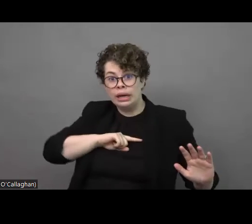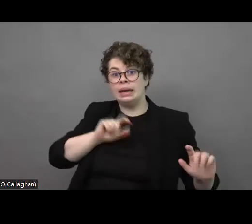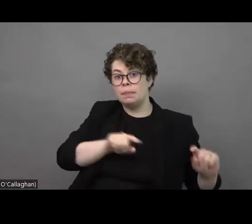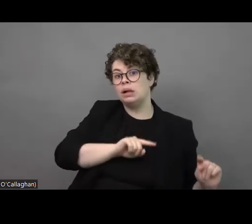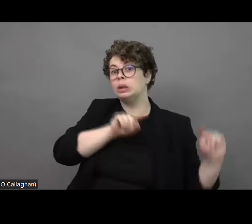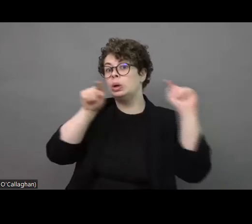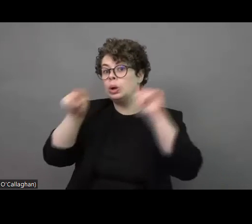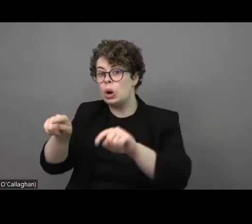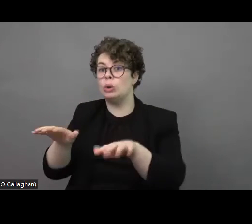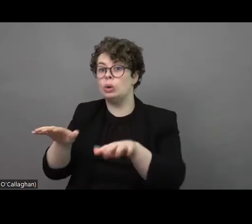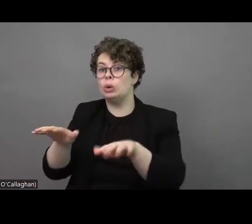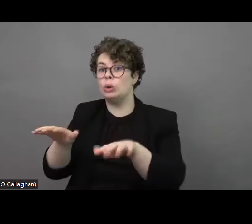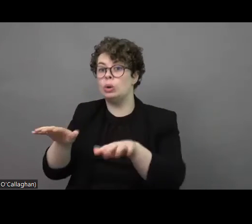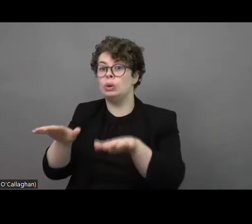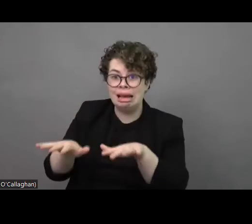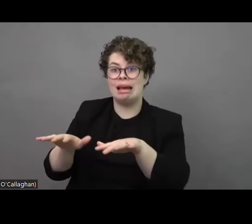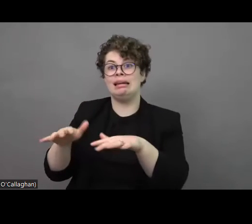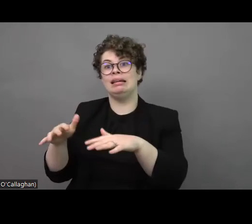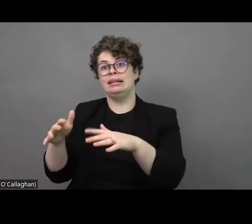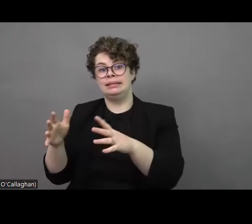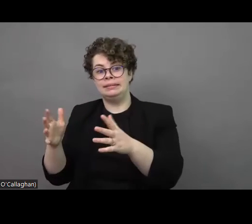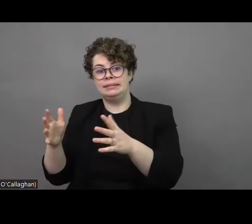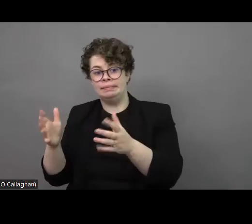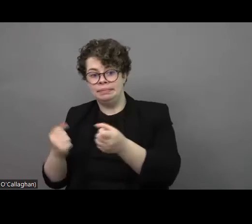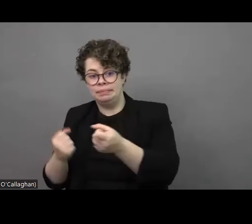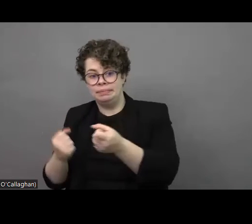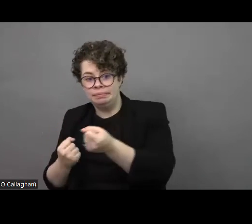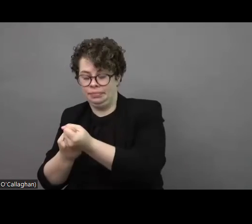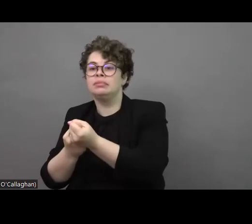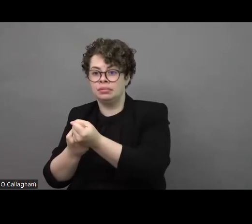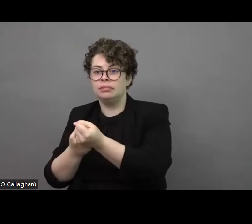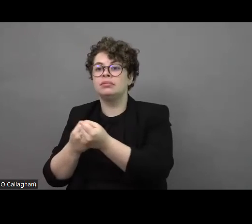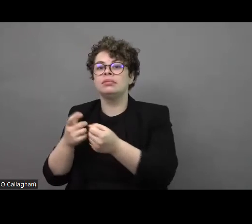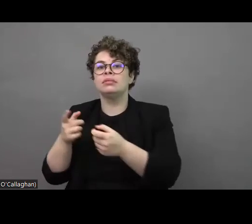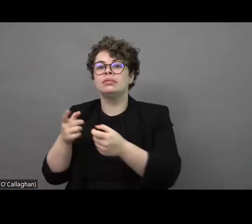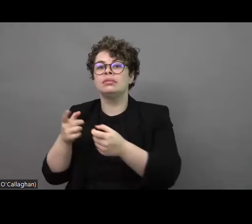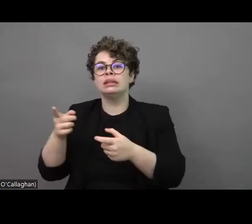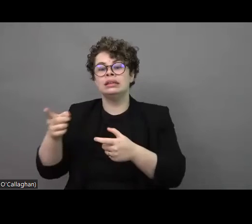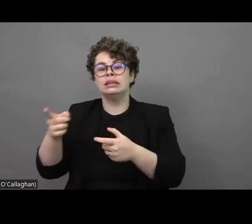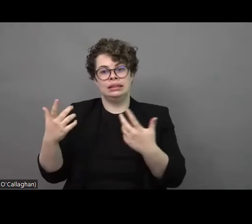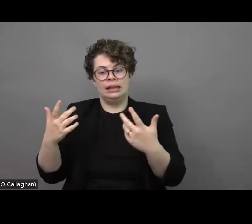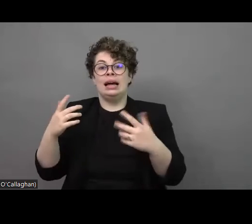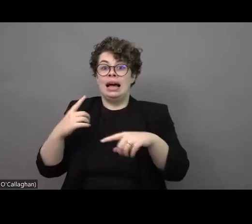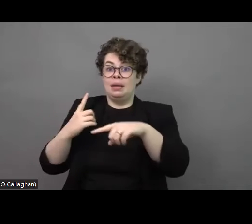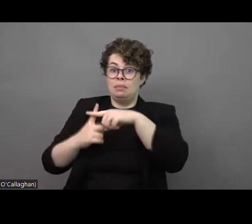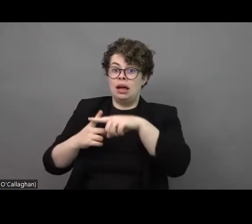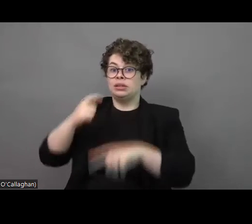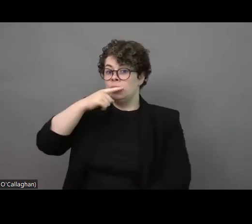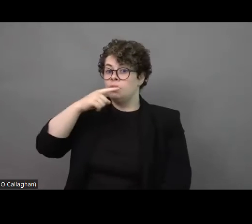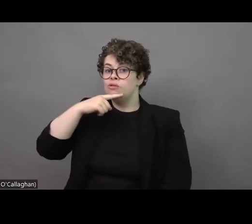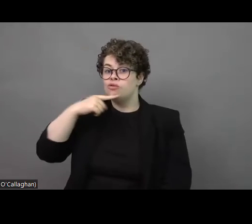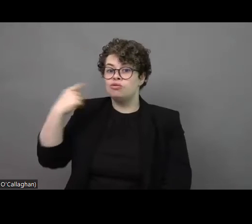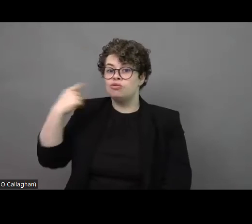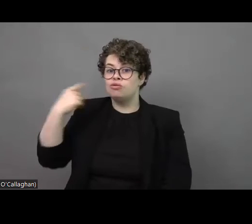and at the moment in the weep together with Latvian government and Polish